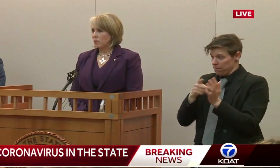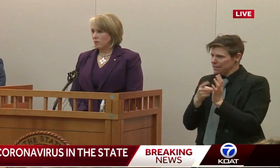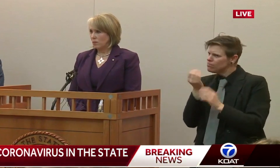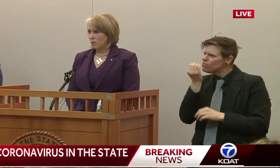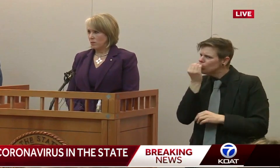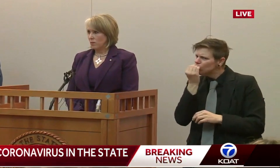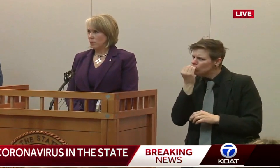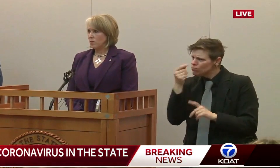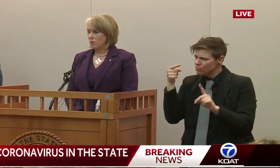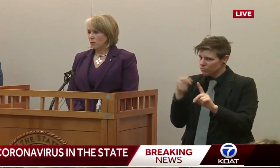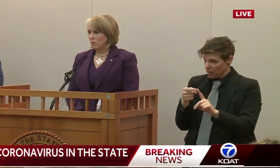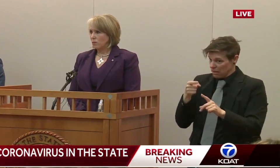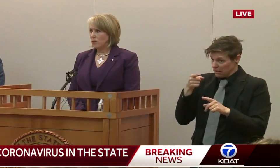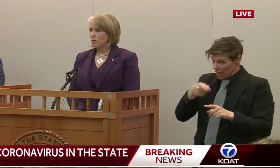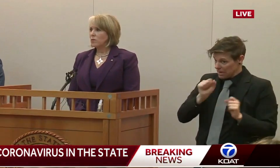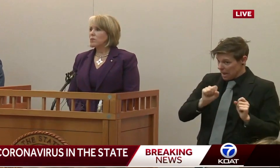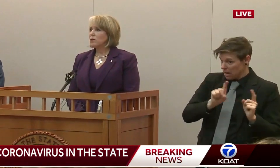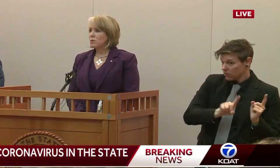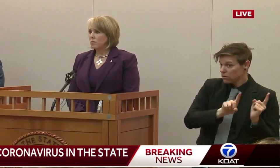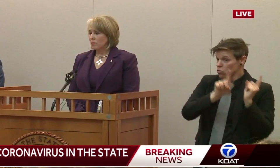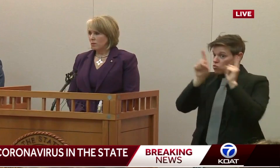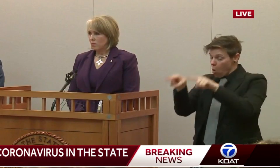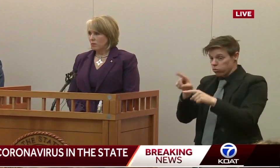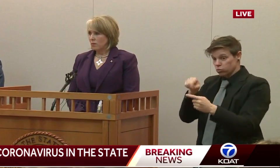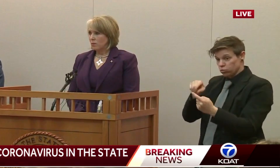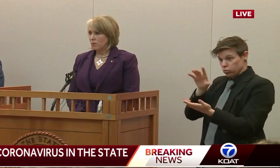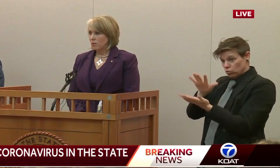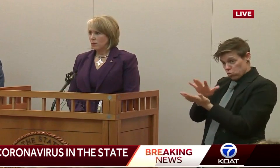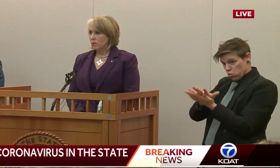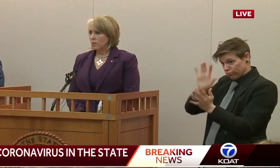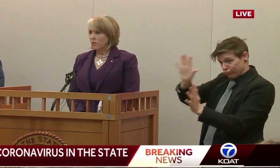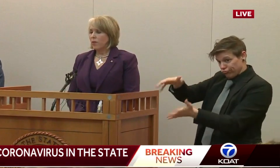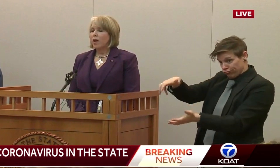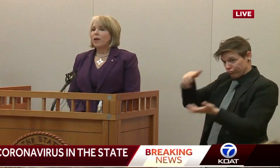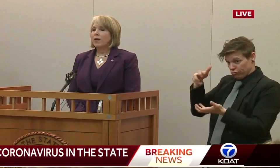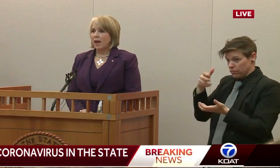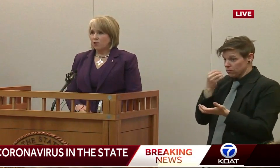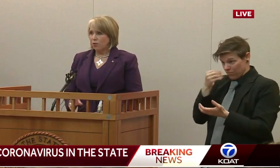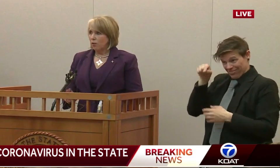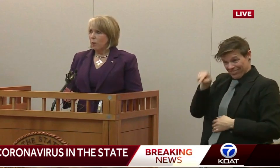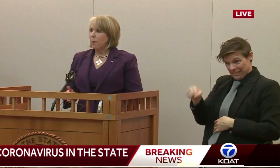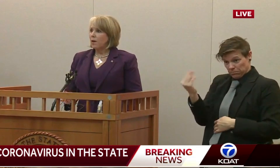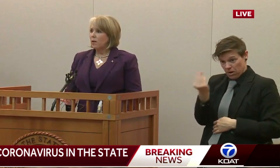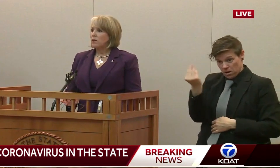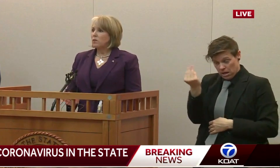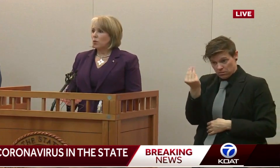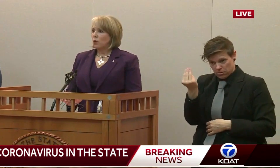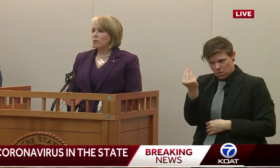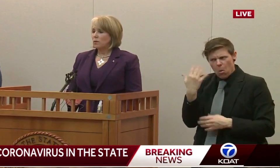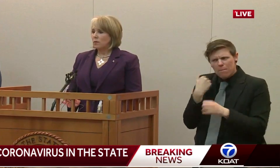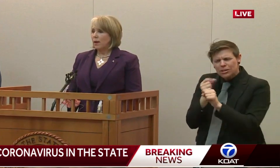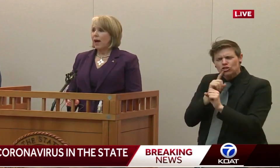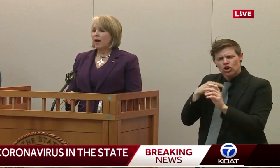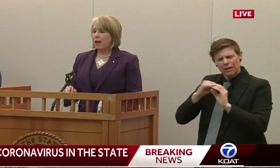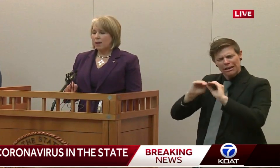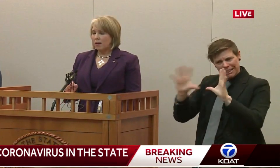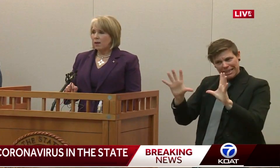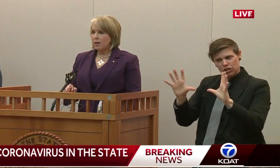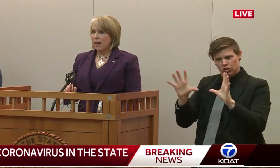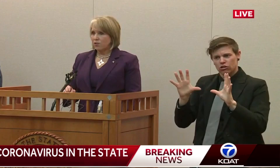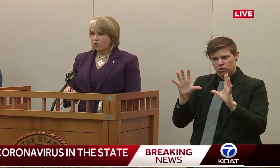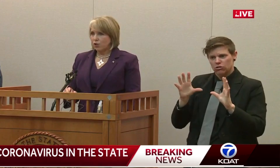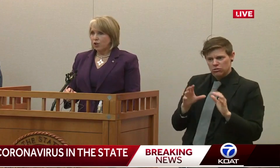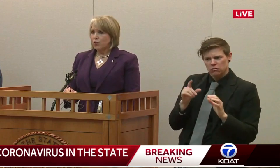they can go to their students' school to get meals and that will start Monday? Yes. I just want make sure we're giving the most clear instructions